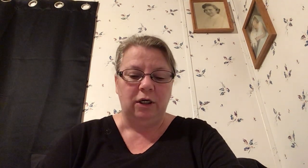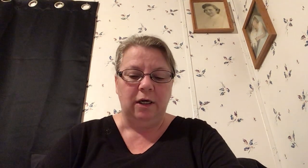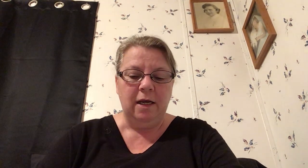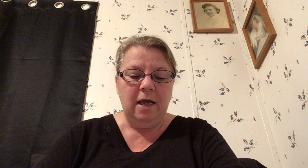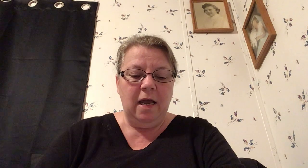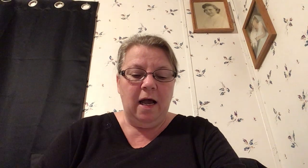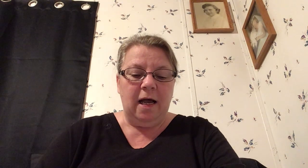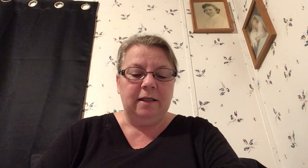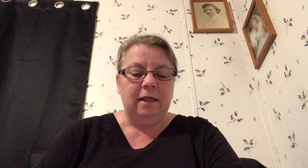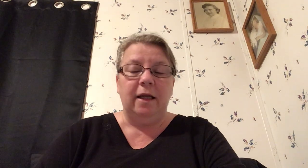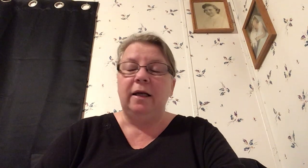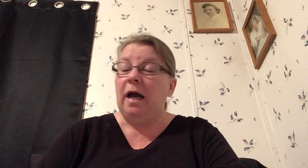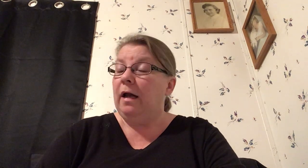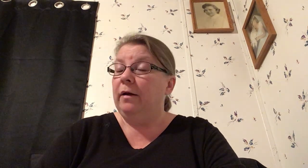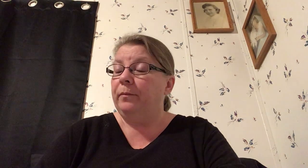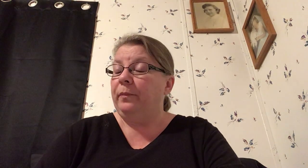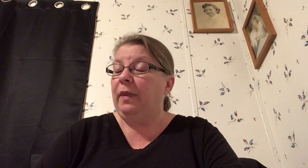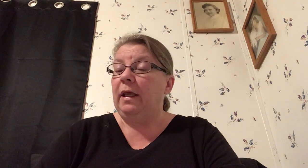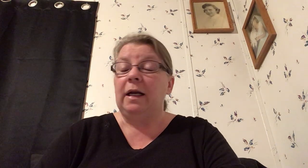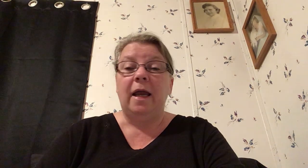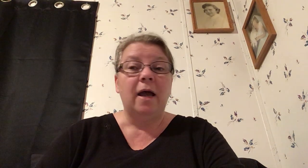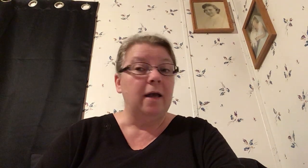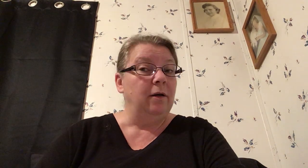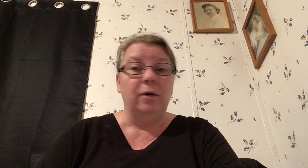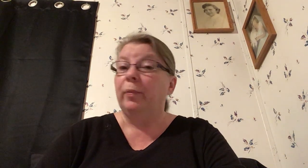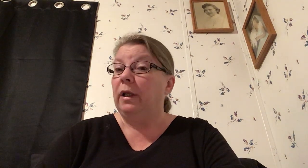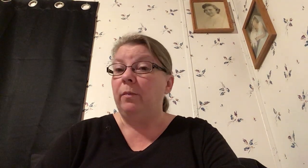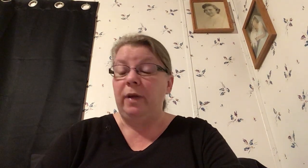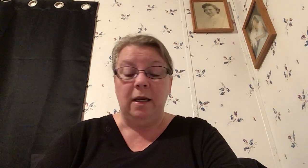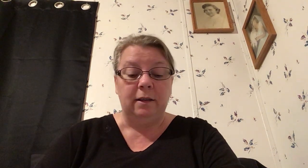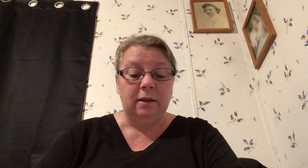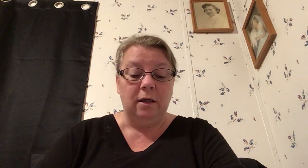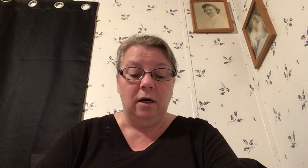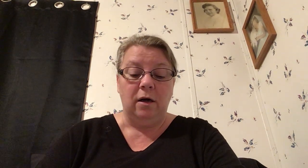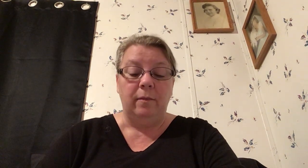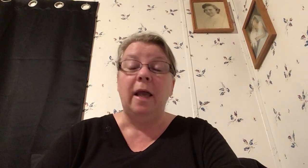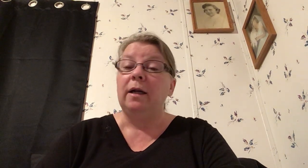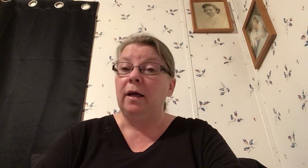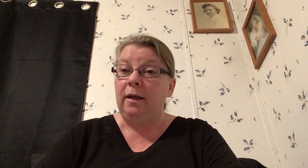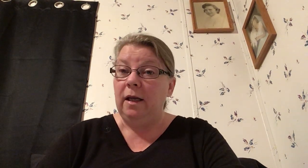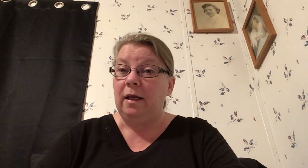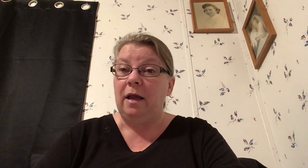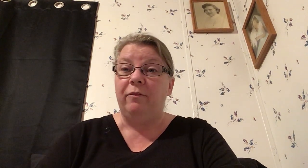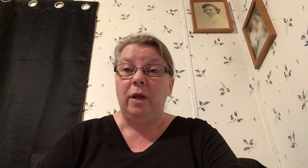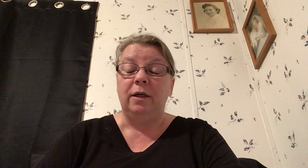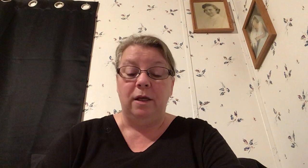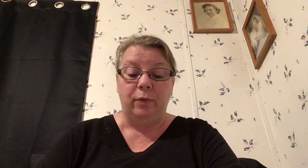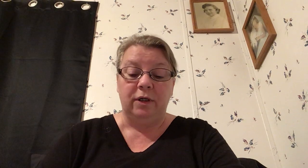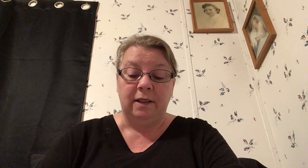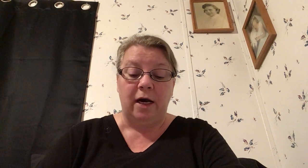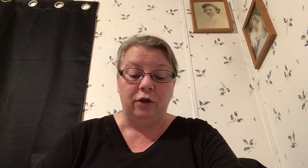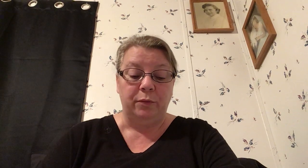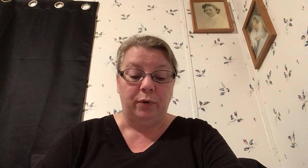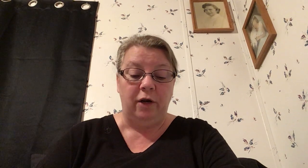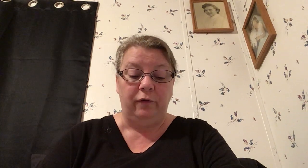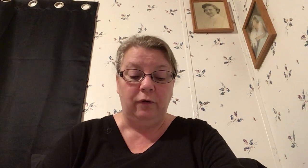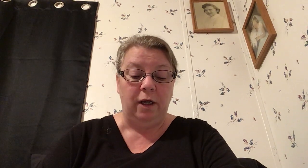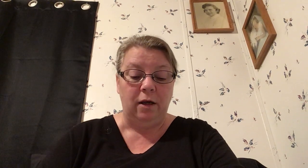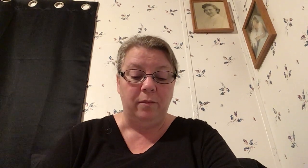I said that I had complete peace and it gave me a deeper desire to pray for him